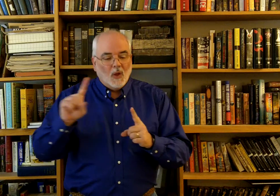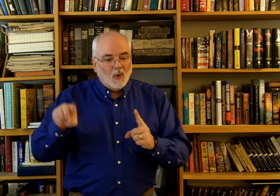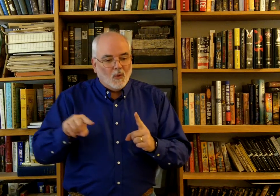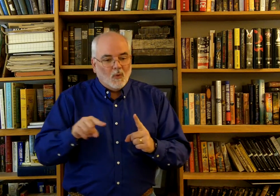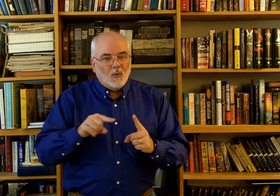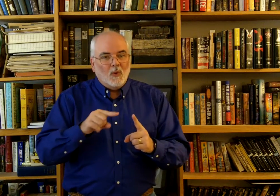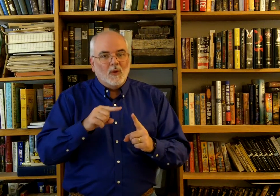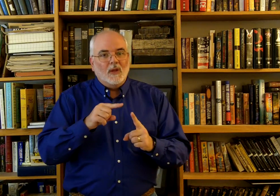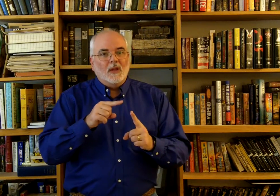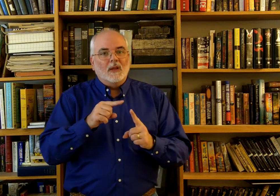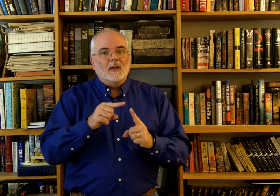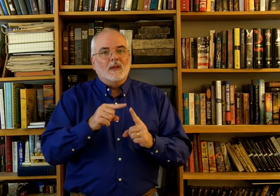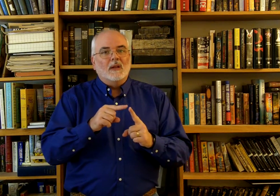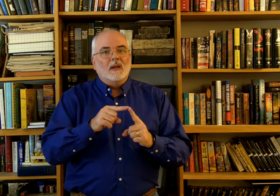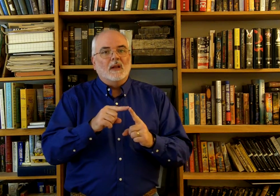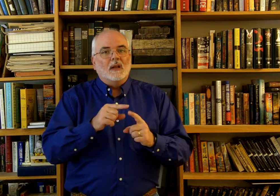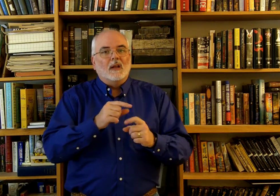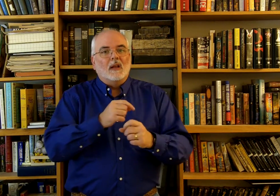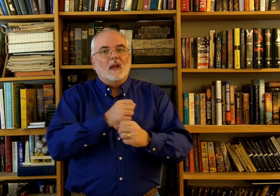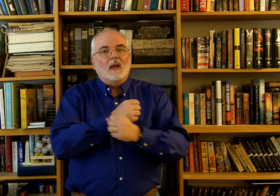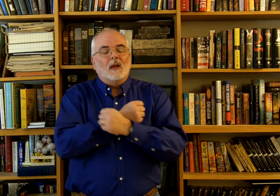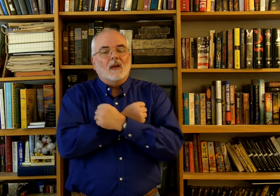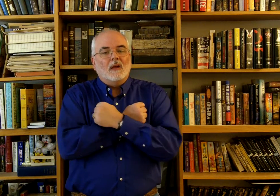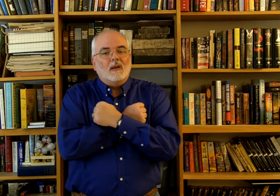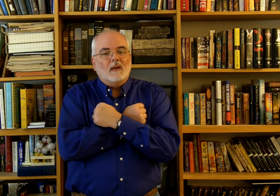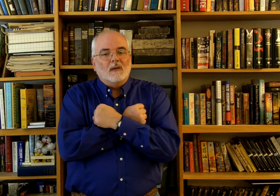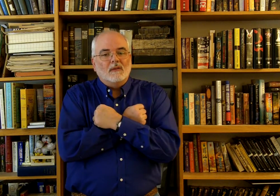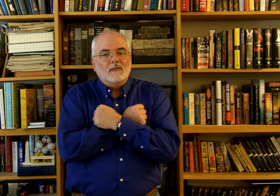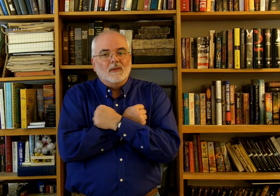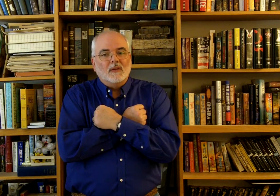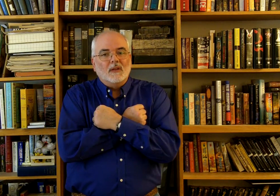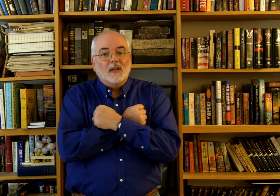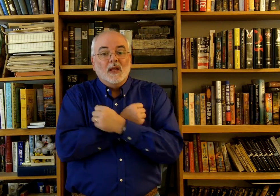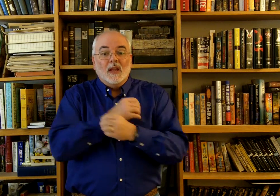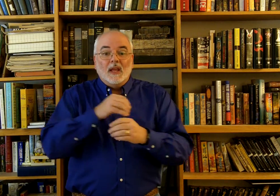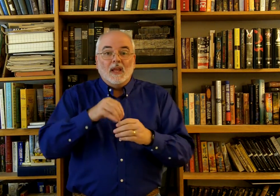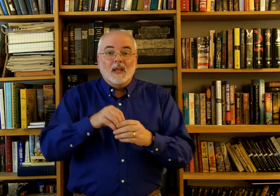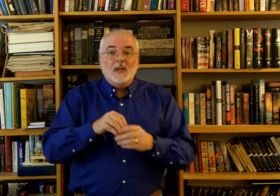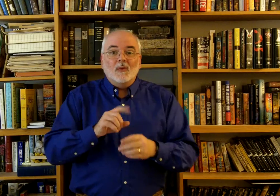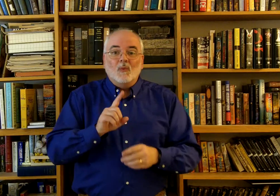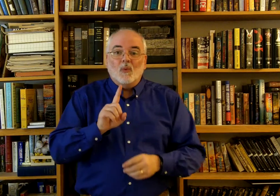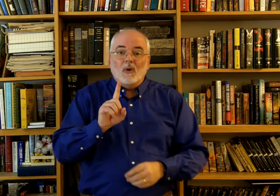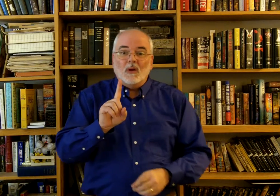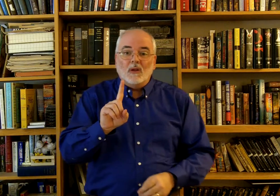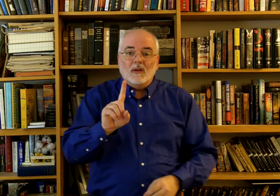When love in one